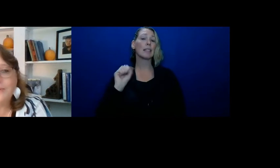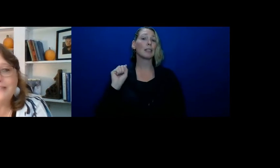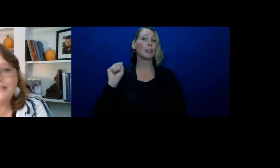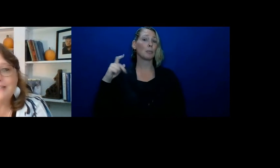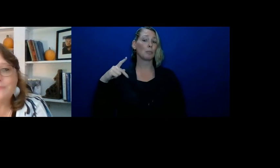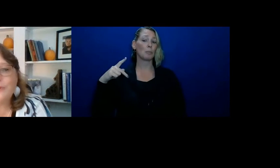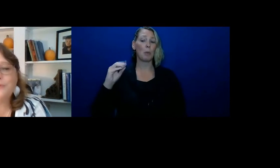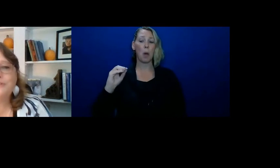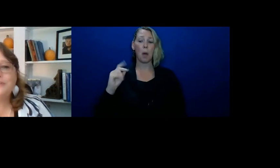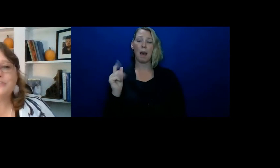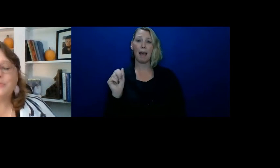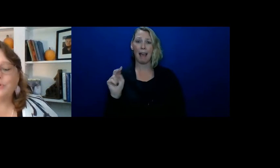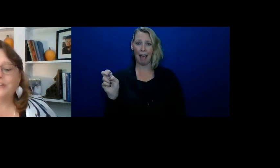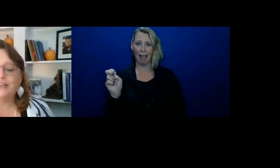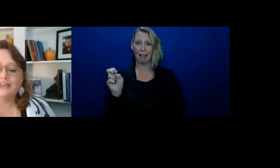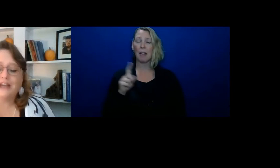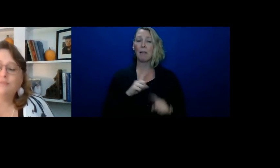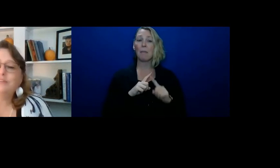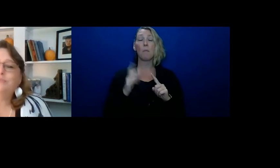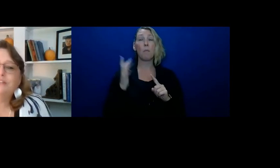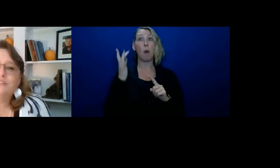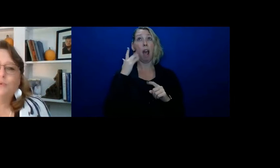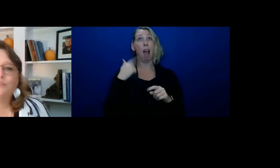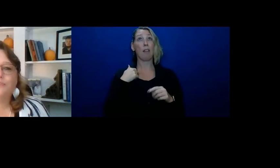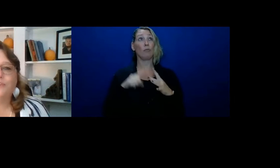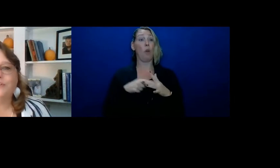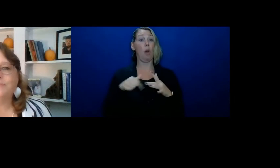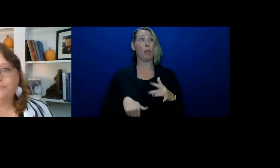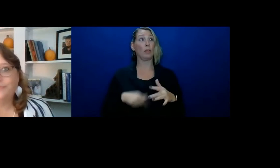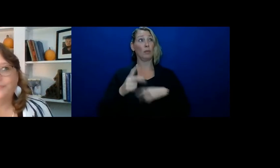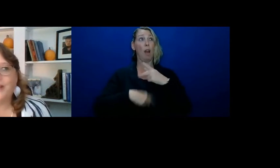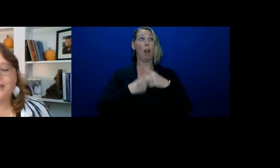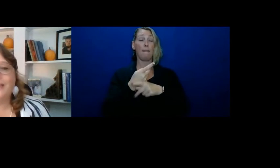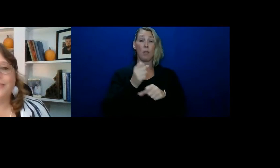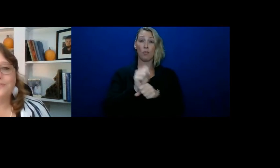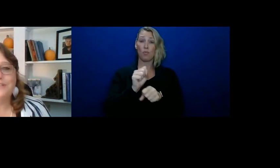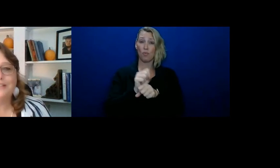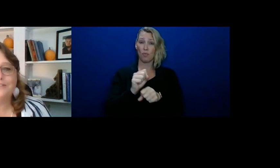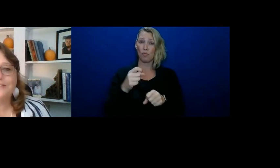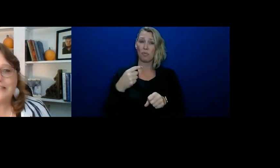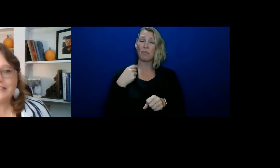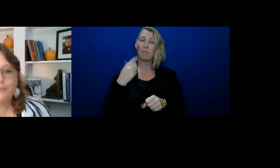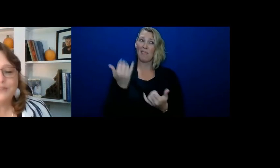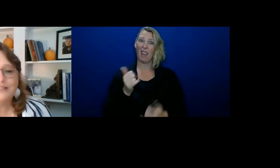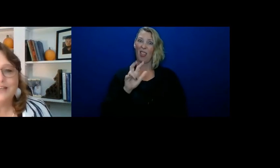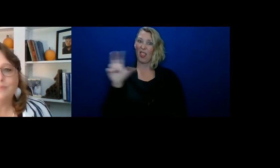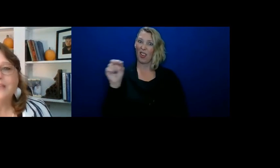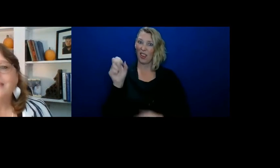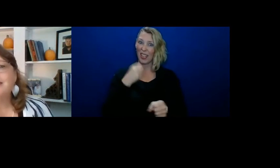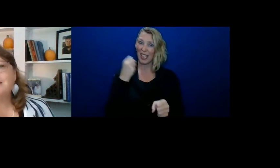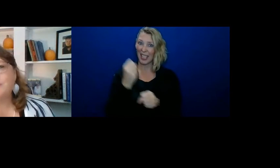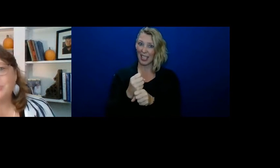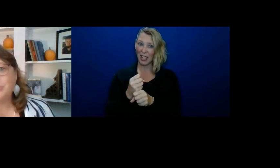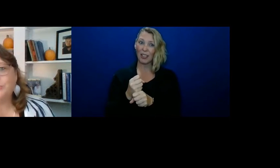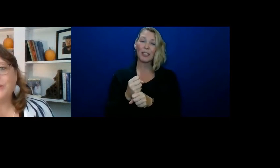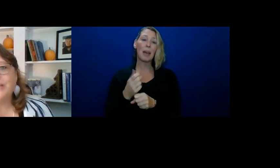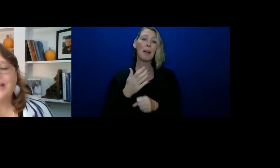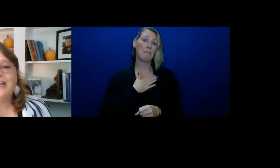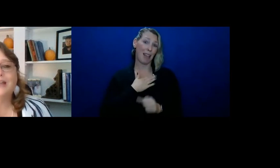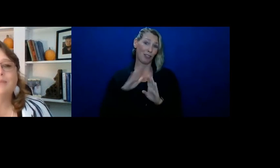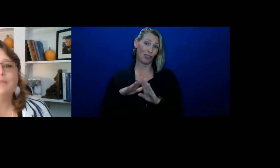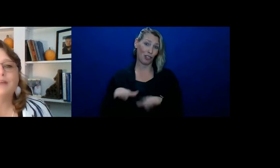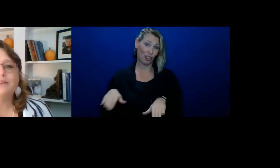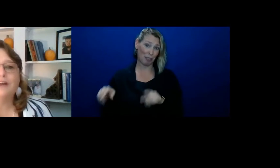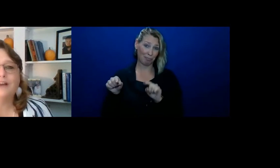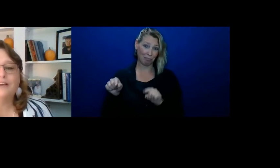what brought me to this work, and I've been doing this work for right at 30 years at this point in time, is my children.